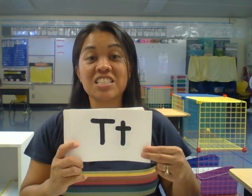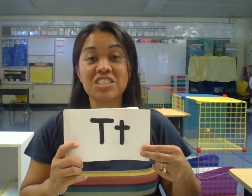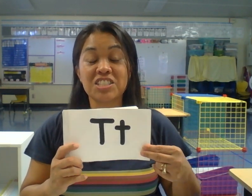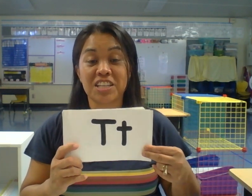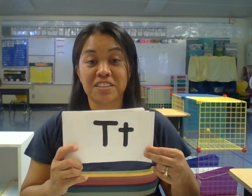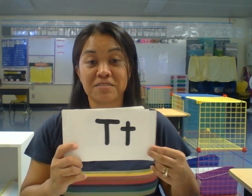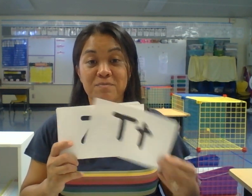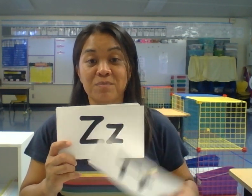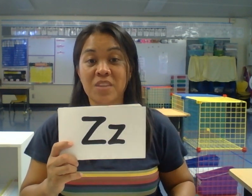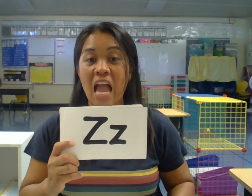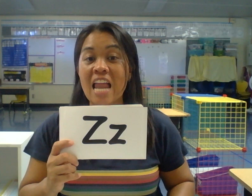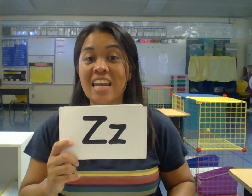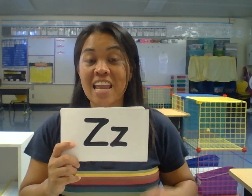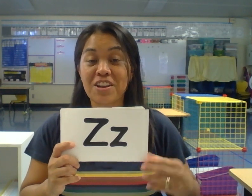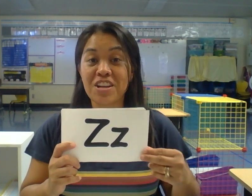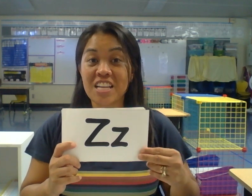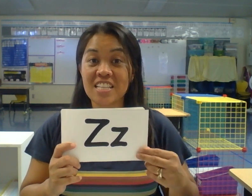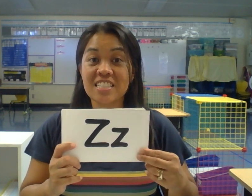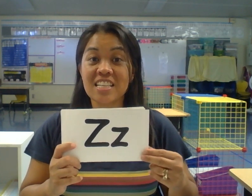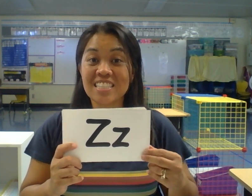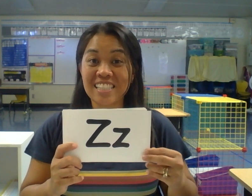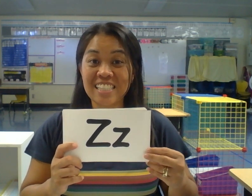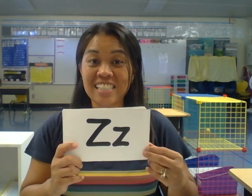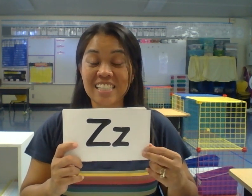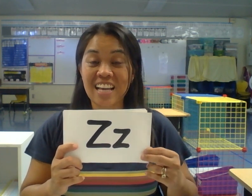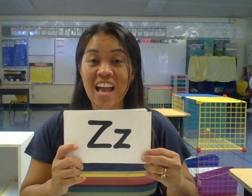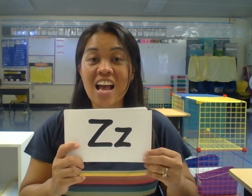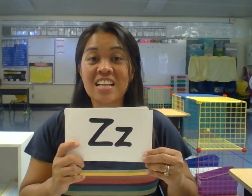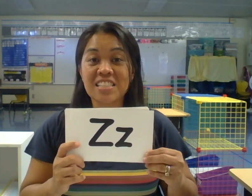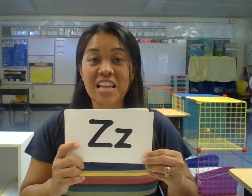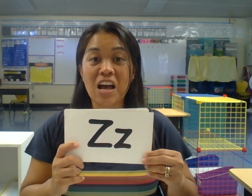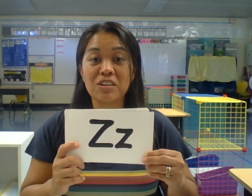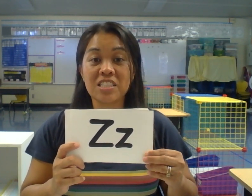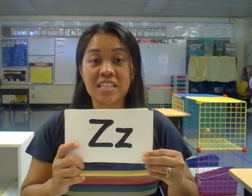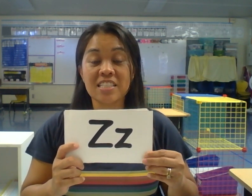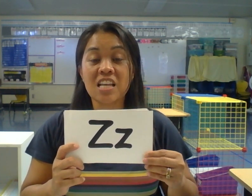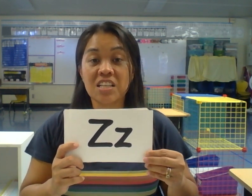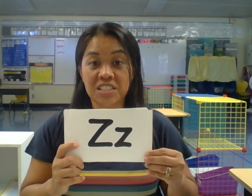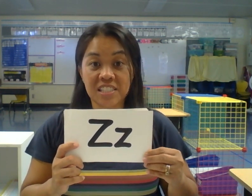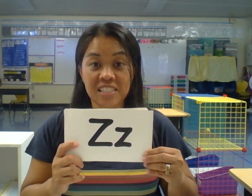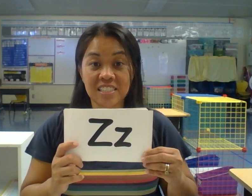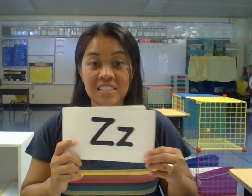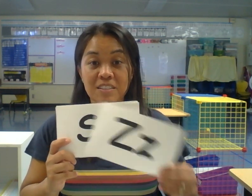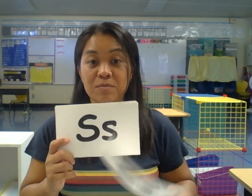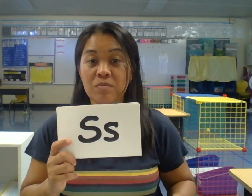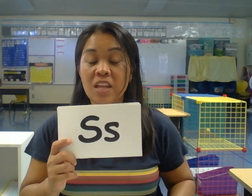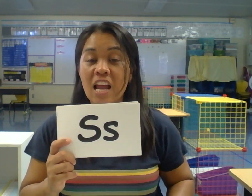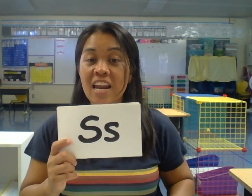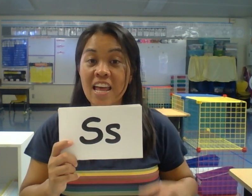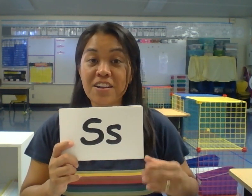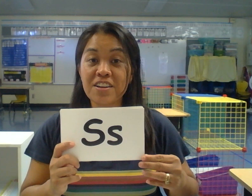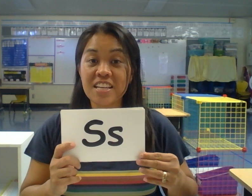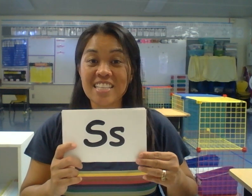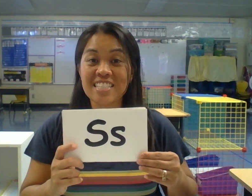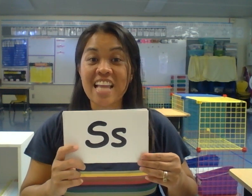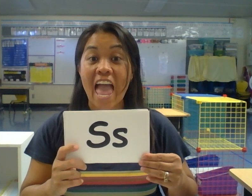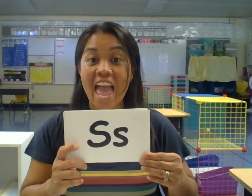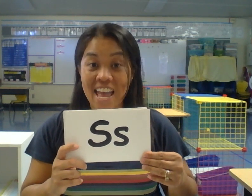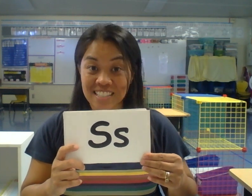T. Letter is Z. Sound is Z. Letter is S.